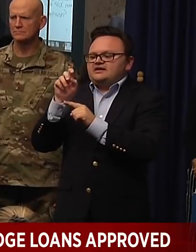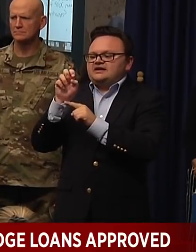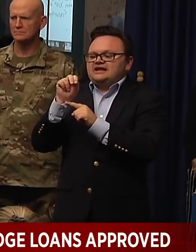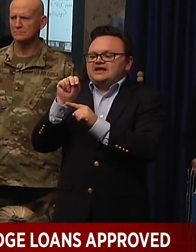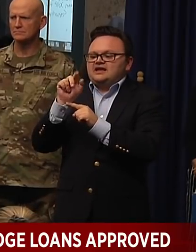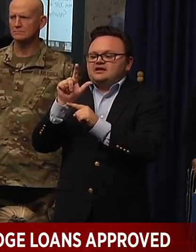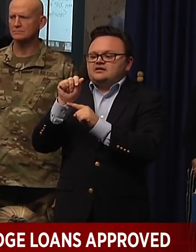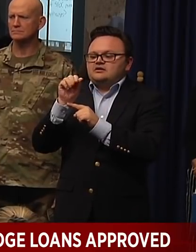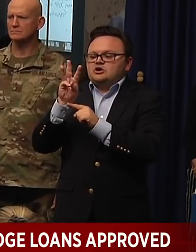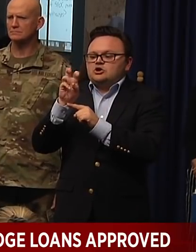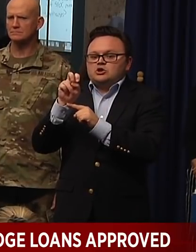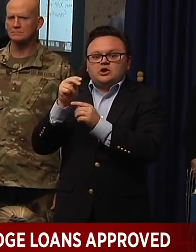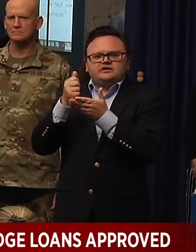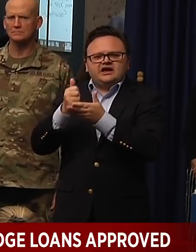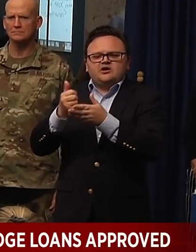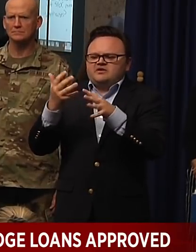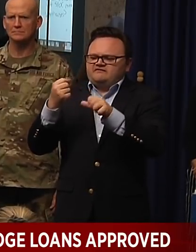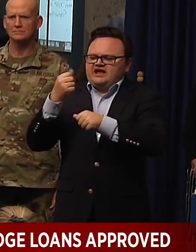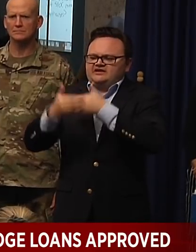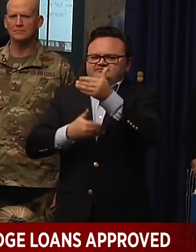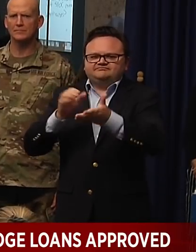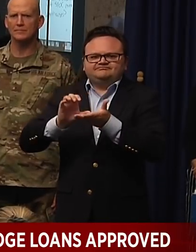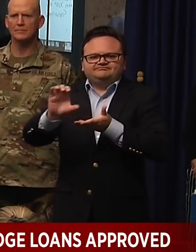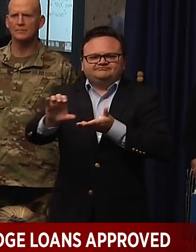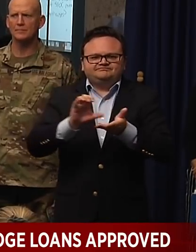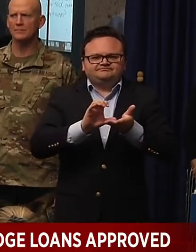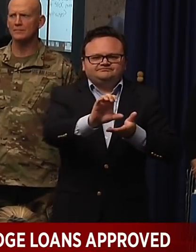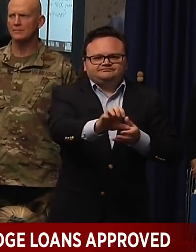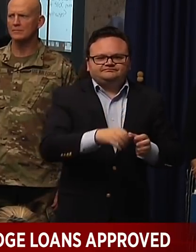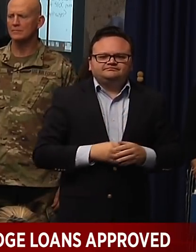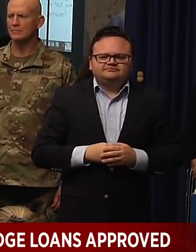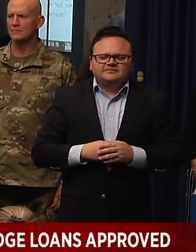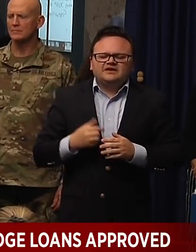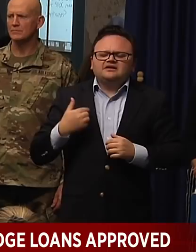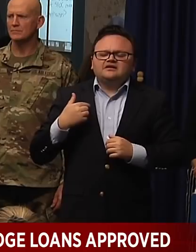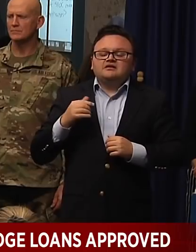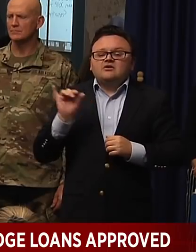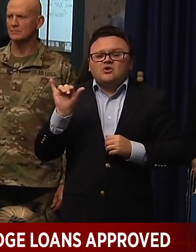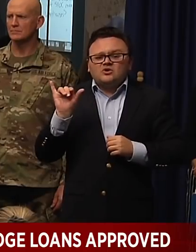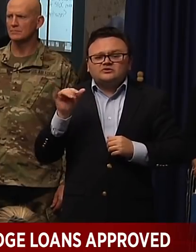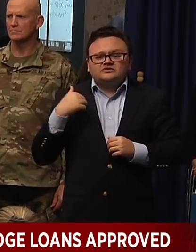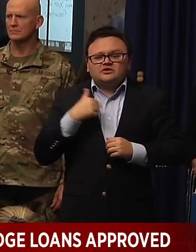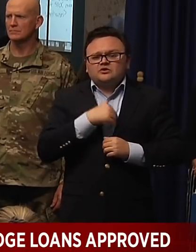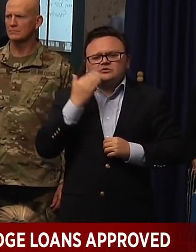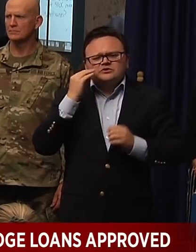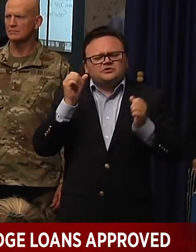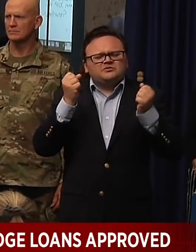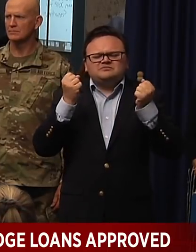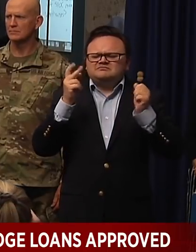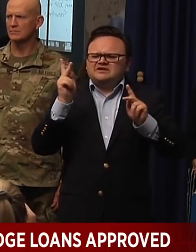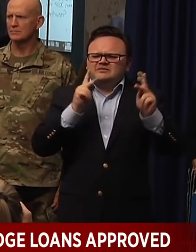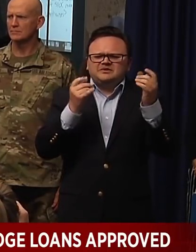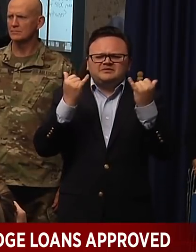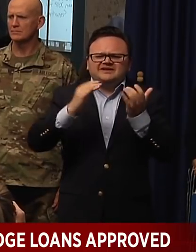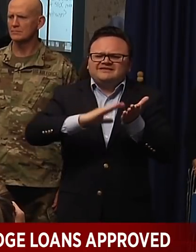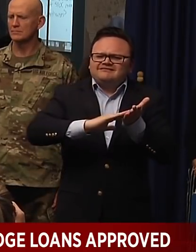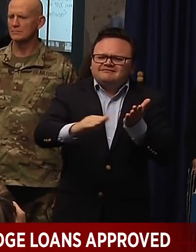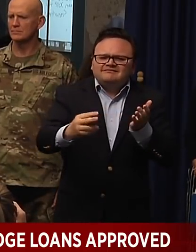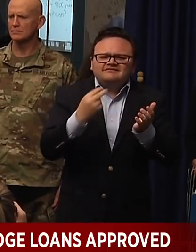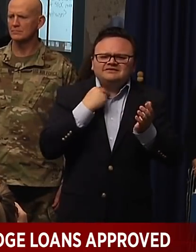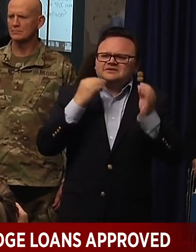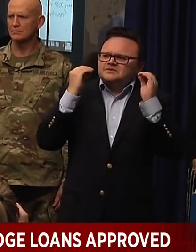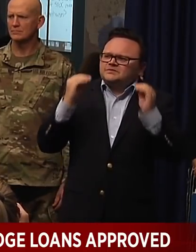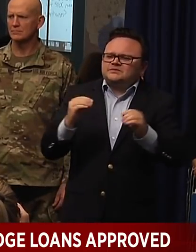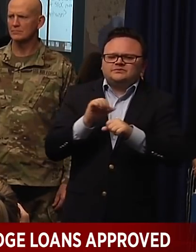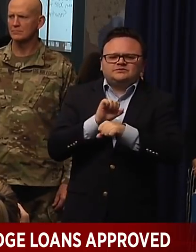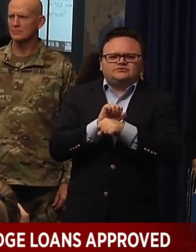We're also working hard on re-employment assistance. We know it's going to be tough for a lot of people. Some people have asked about our numbers. The Department